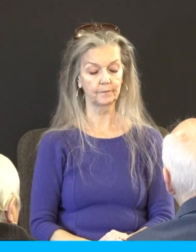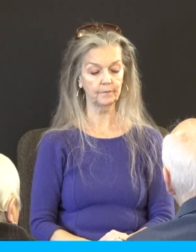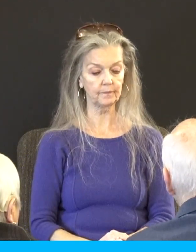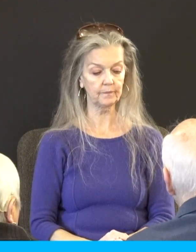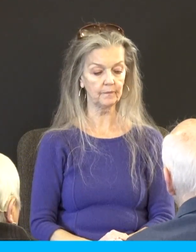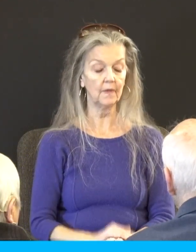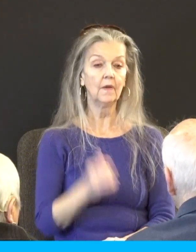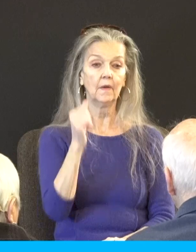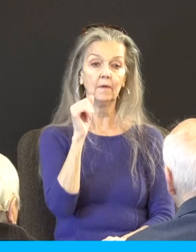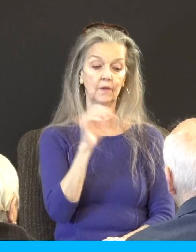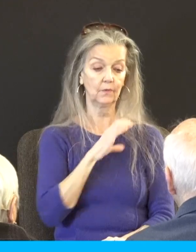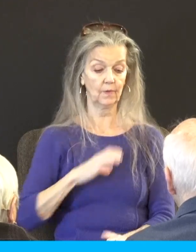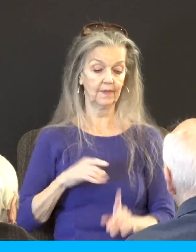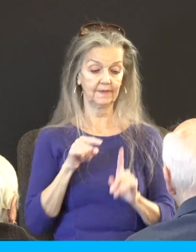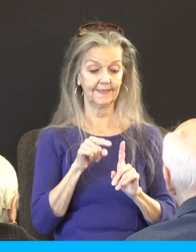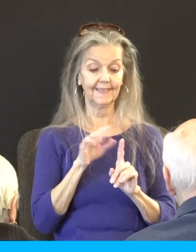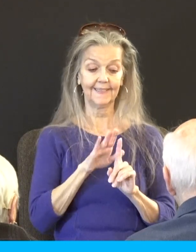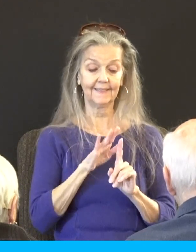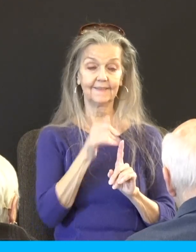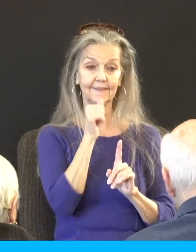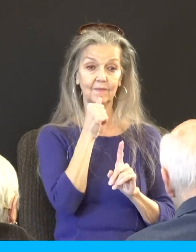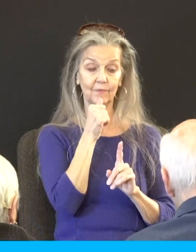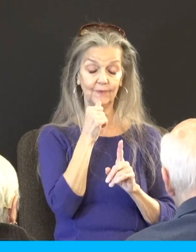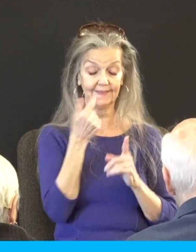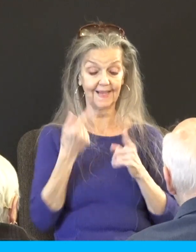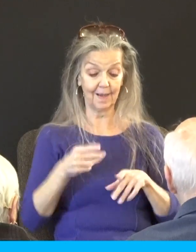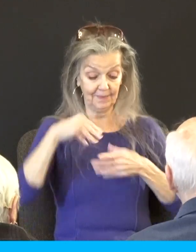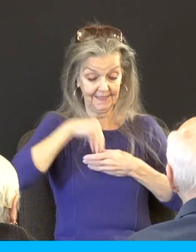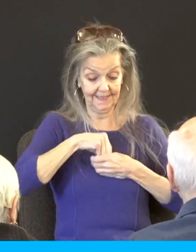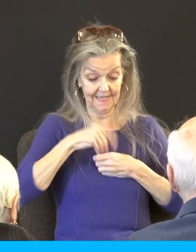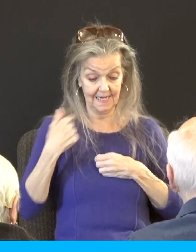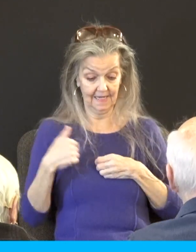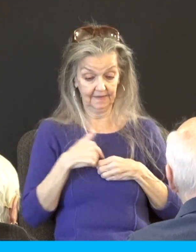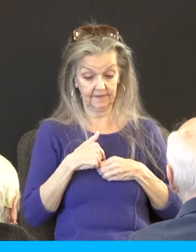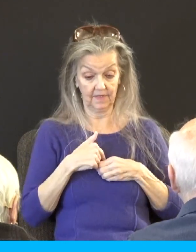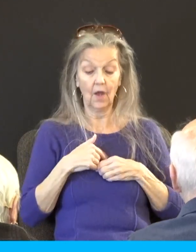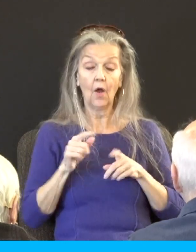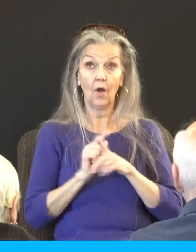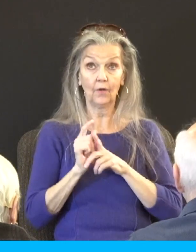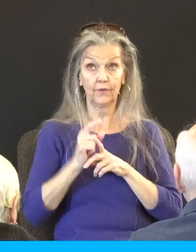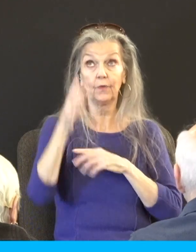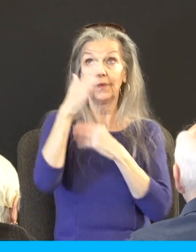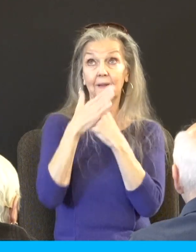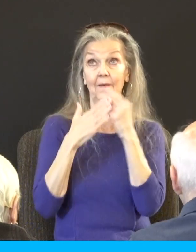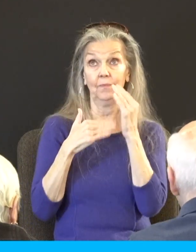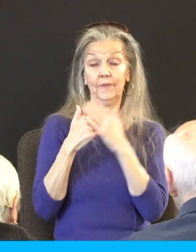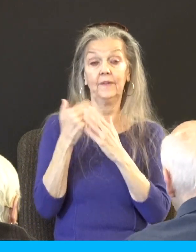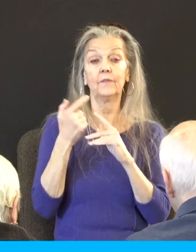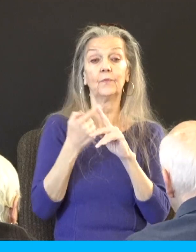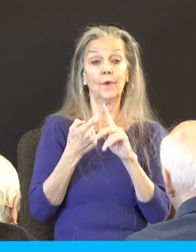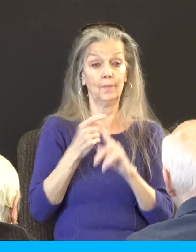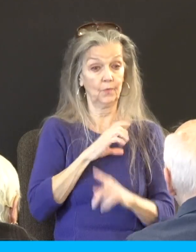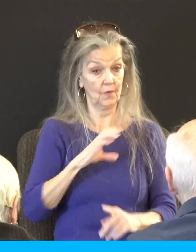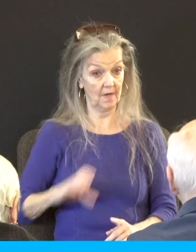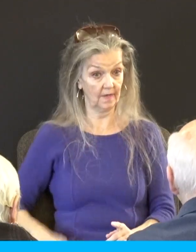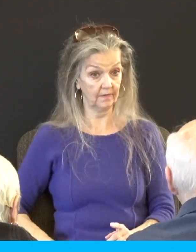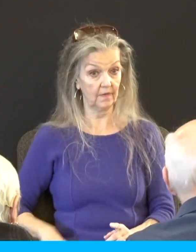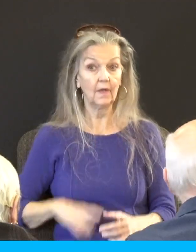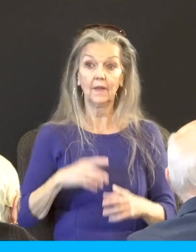Christ abound in us, so our consolation also aboundeth by Christ, we go through this fallen world and we find him helping